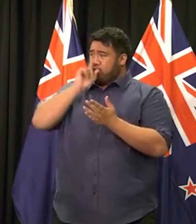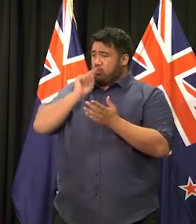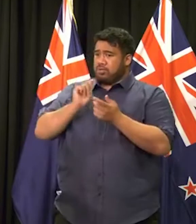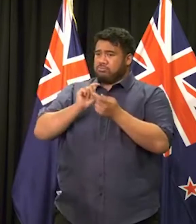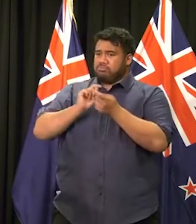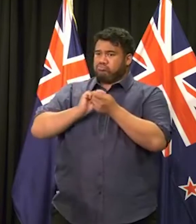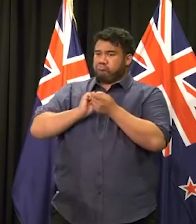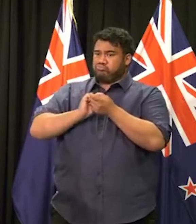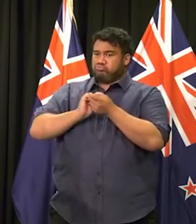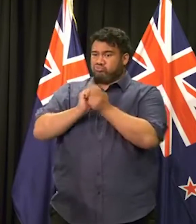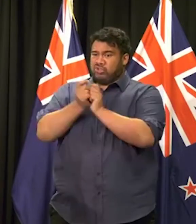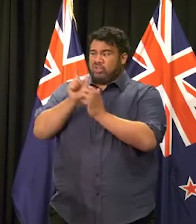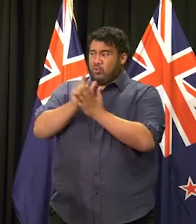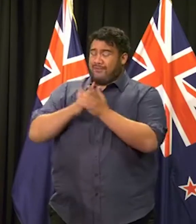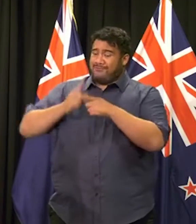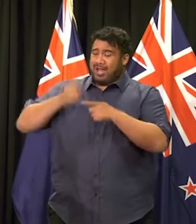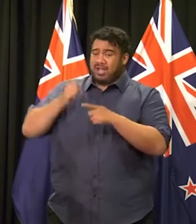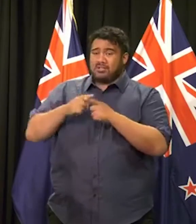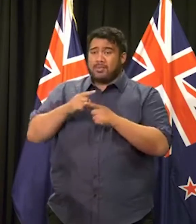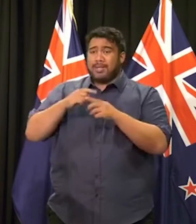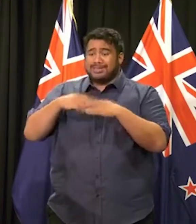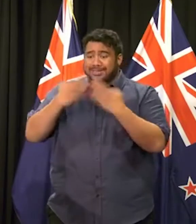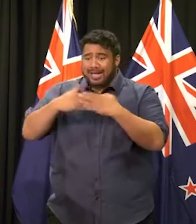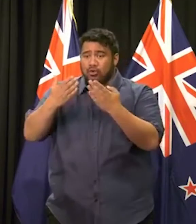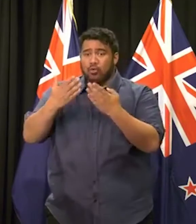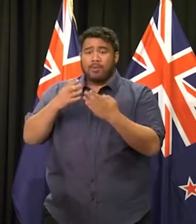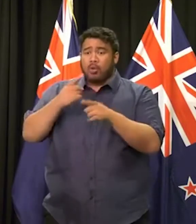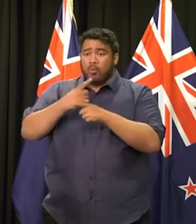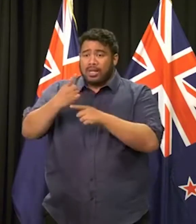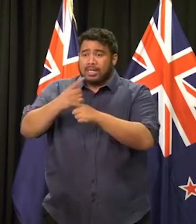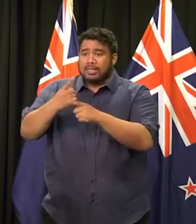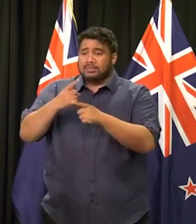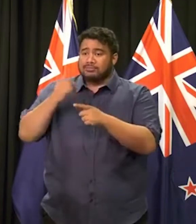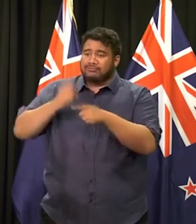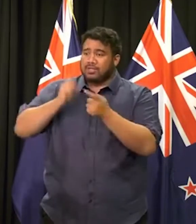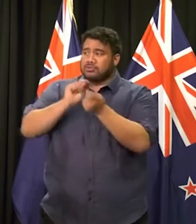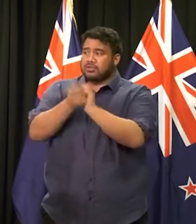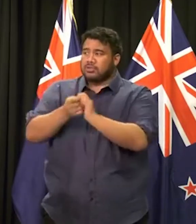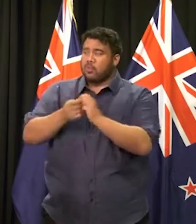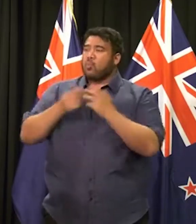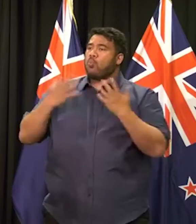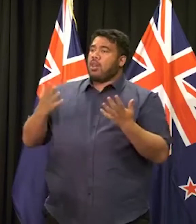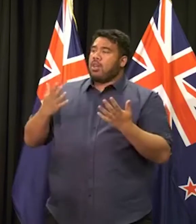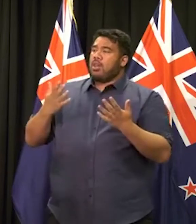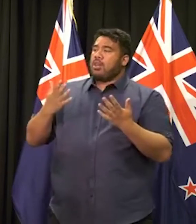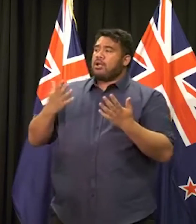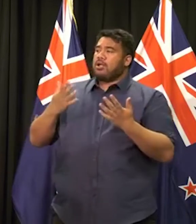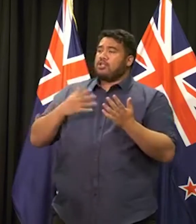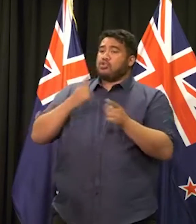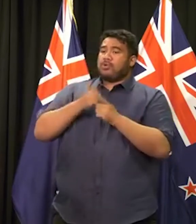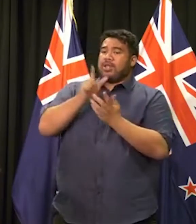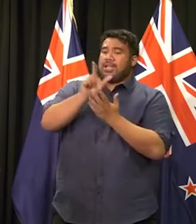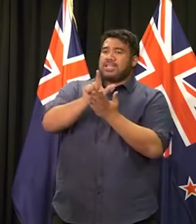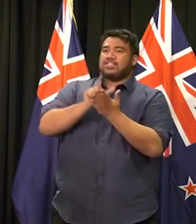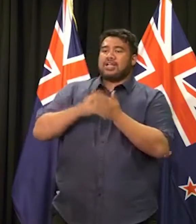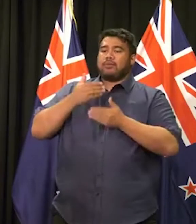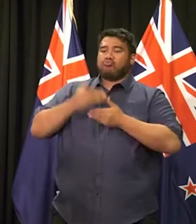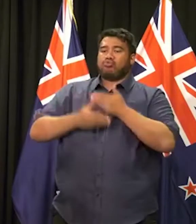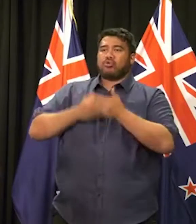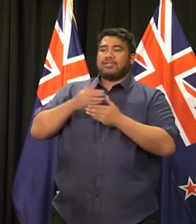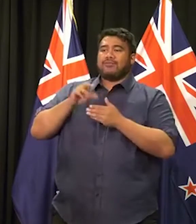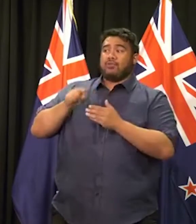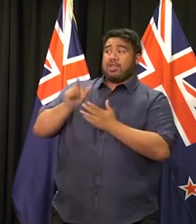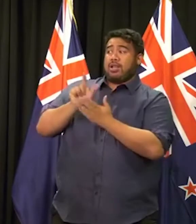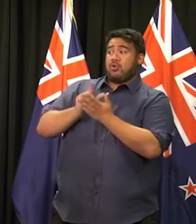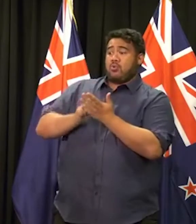Yeah, my understanding was announcements, even if actually my understanding is the legislative process took some time, but